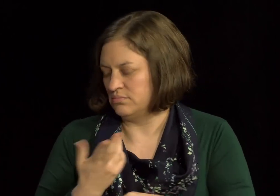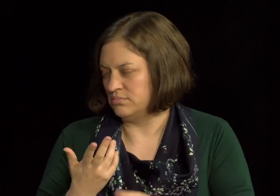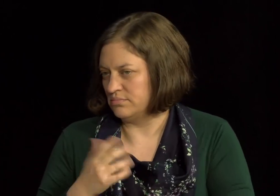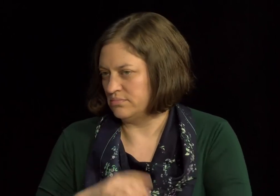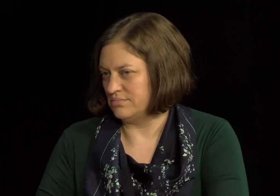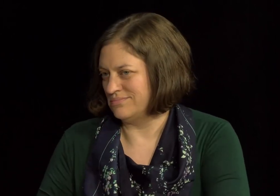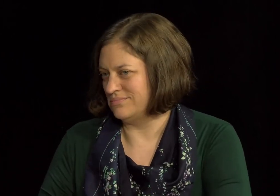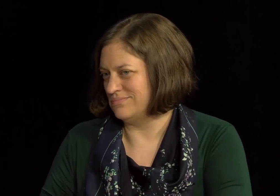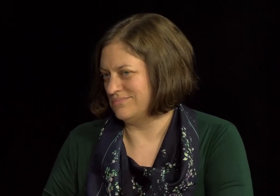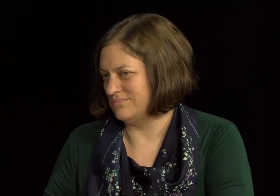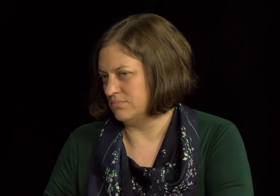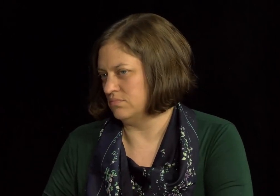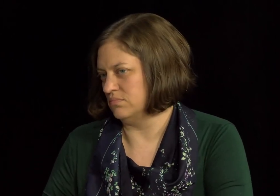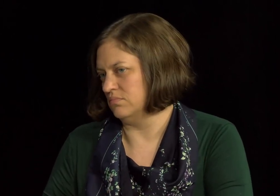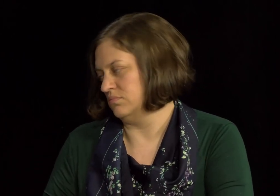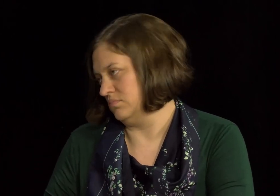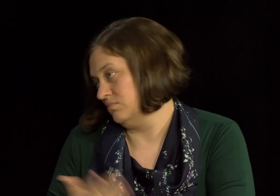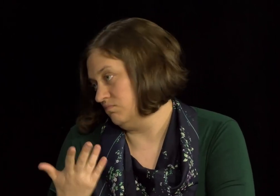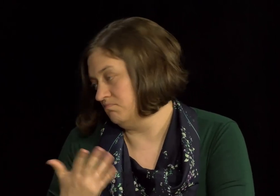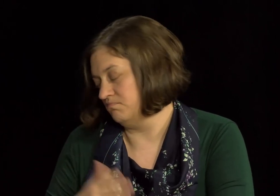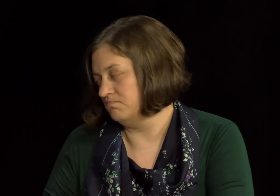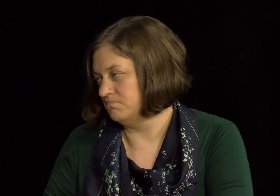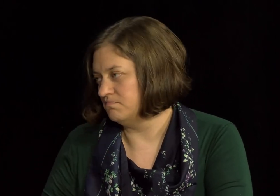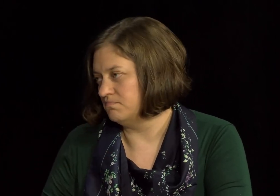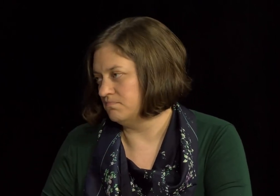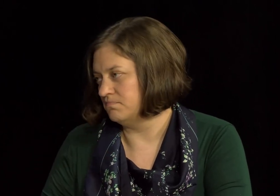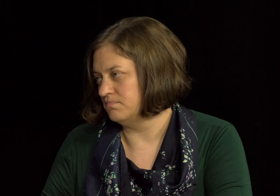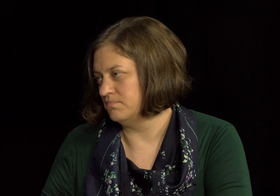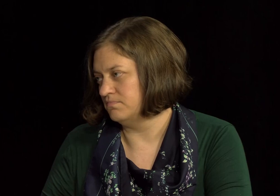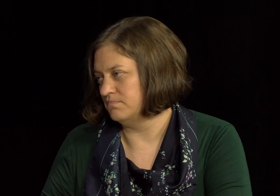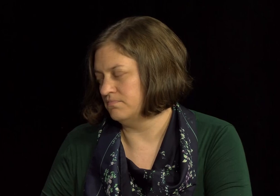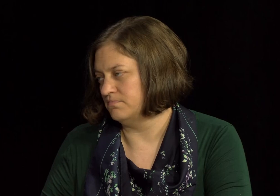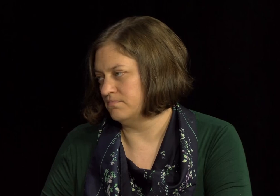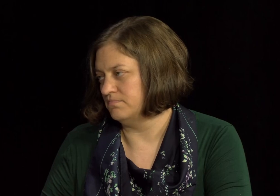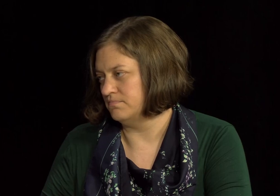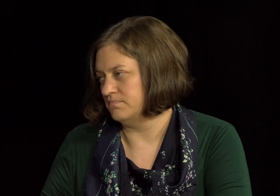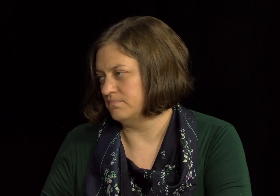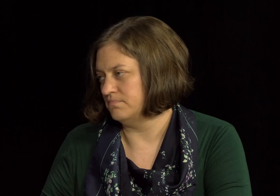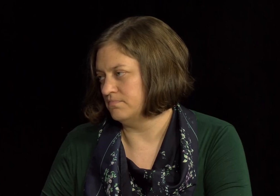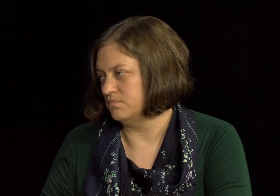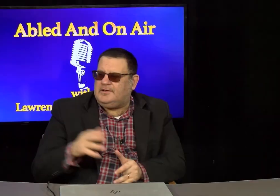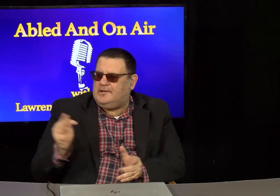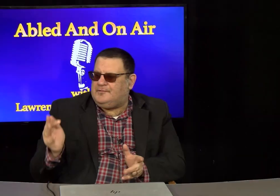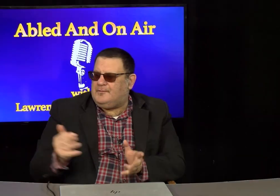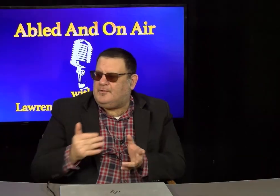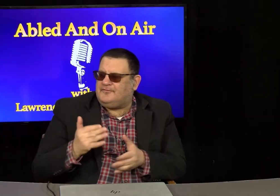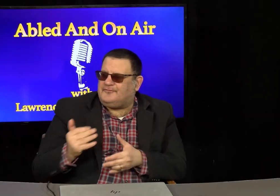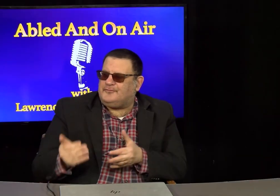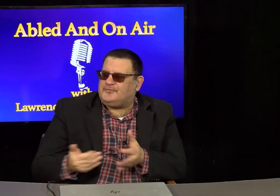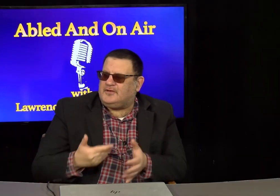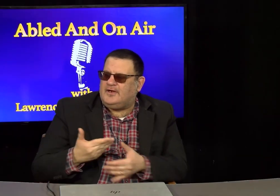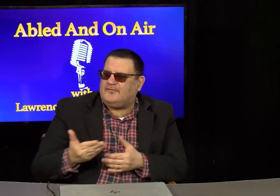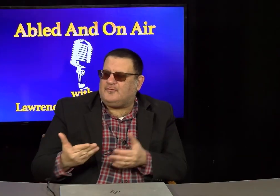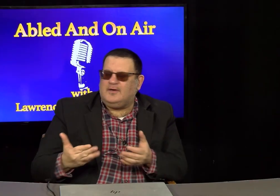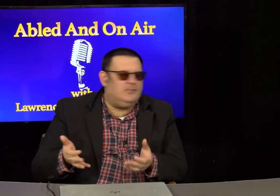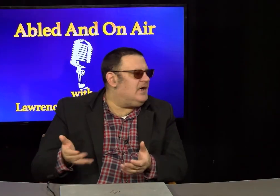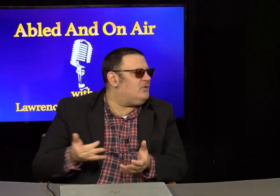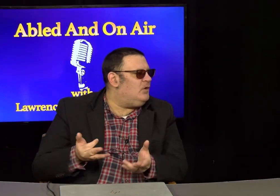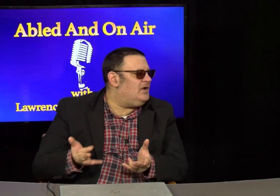own terms, how they feel comfortable identifying. So to respect people's own labels. Well, yeah, they were institutionalized way back when